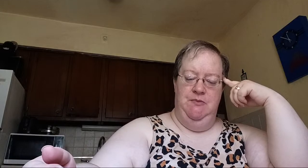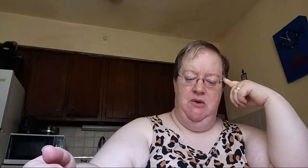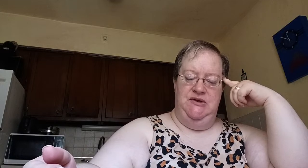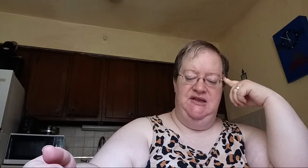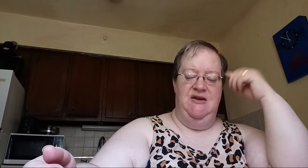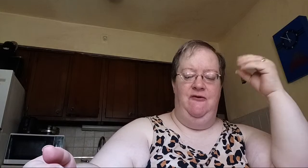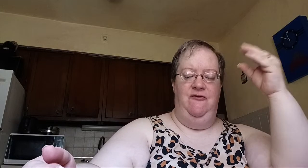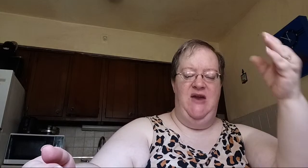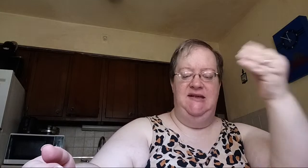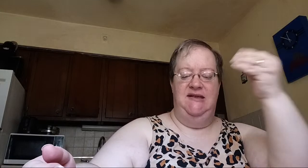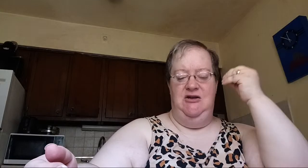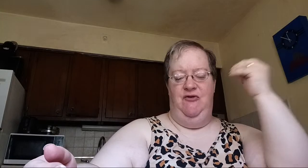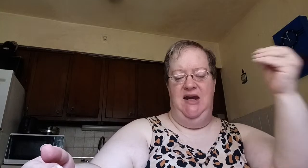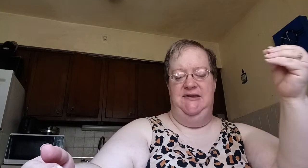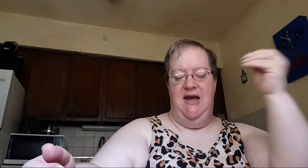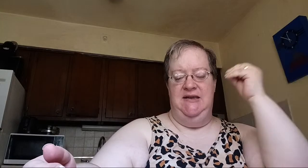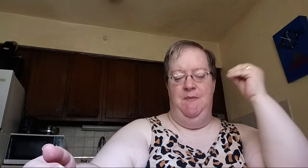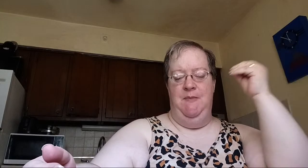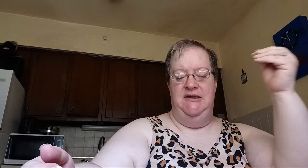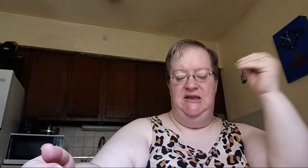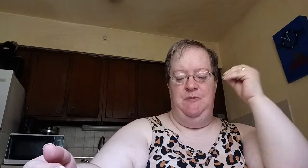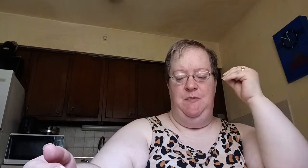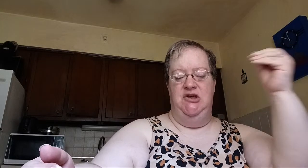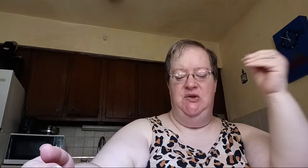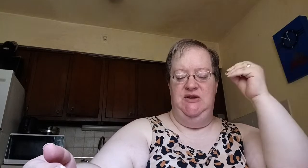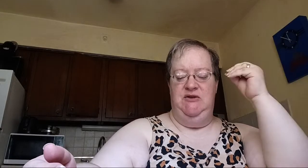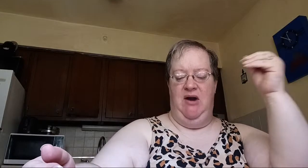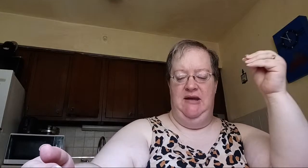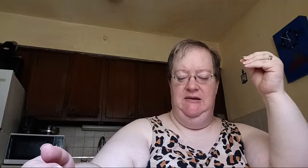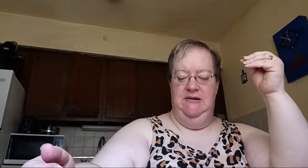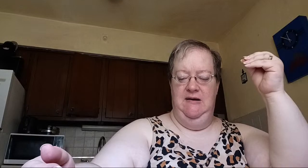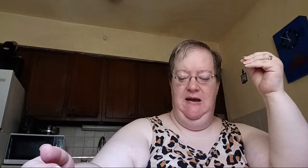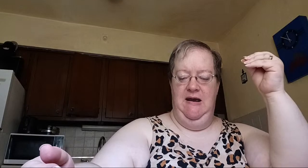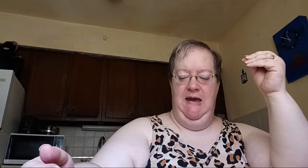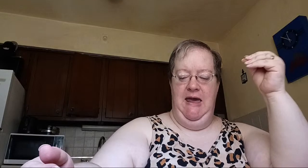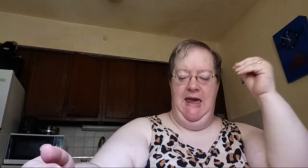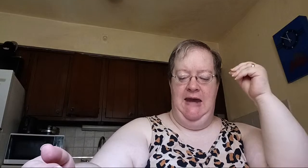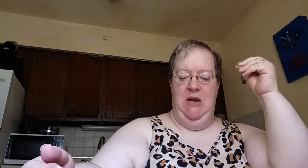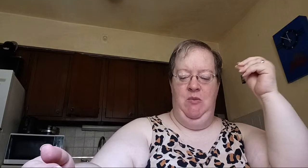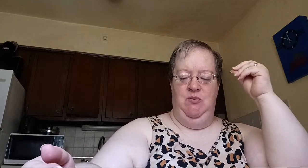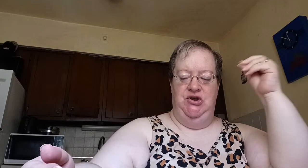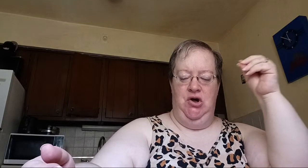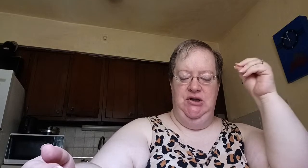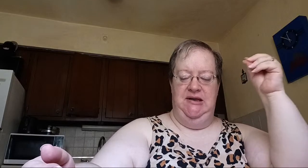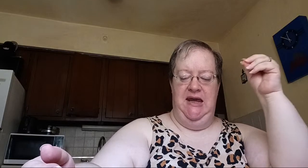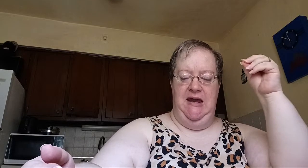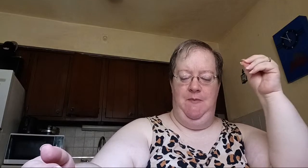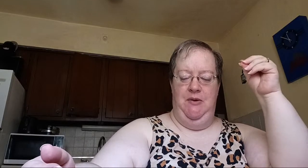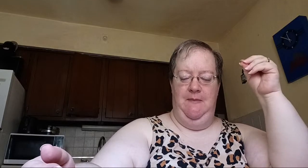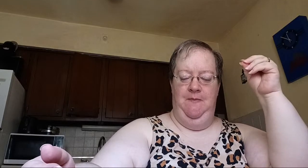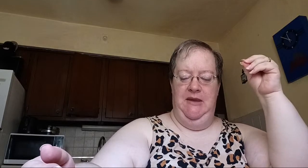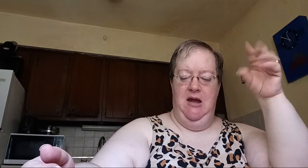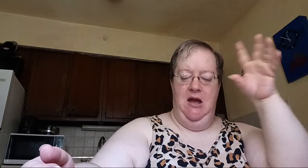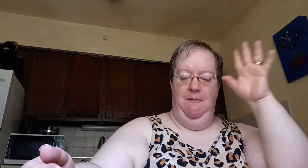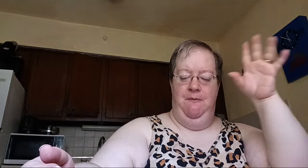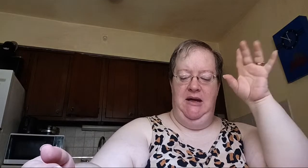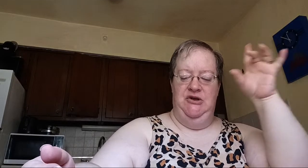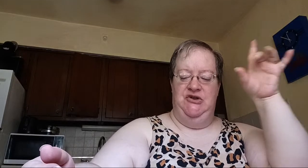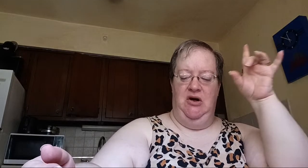Moses face to face as a man speaks to his friend. And he would return to the camp. But his servant,